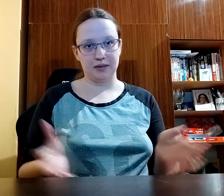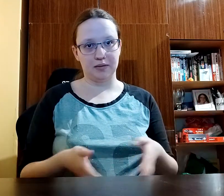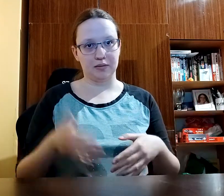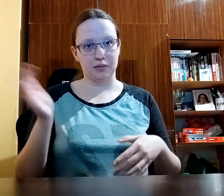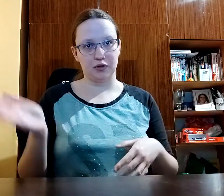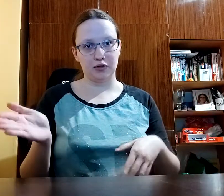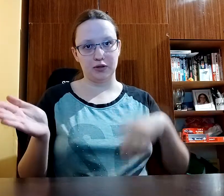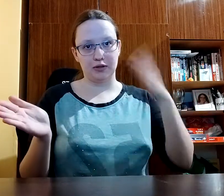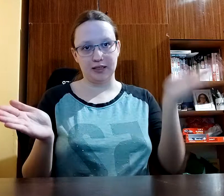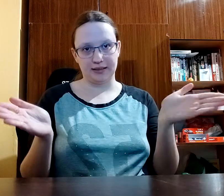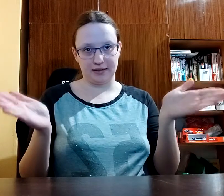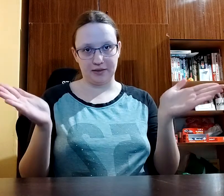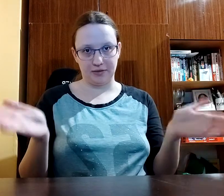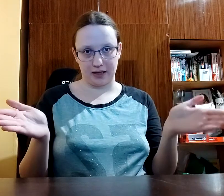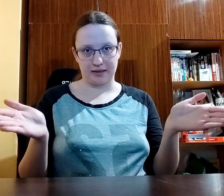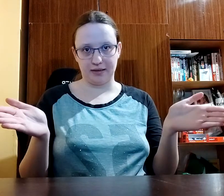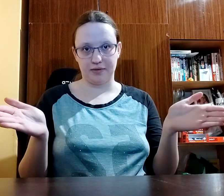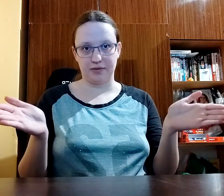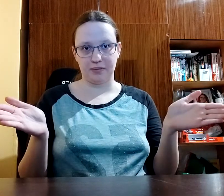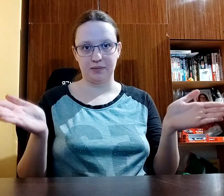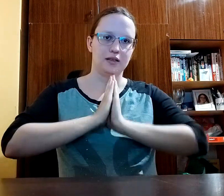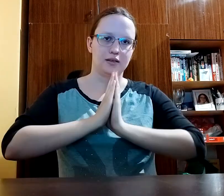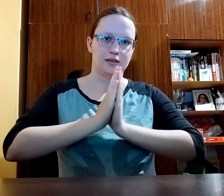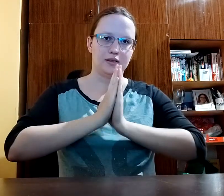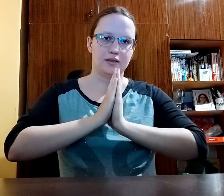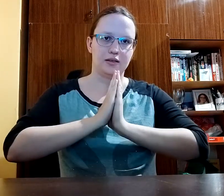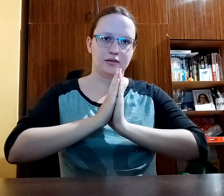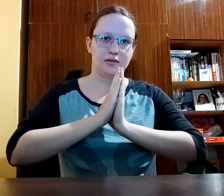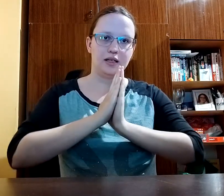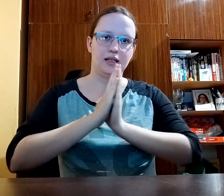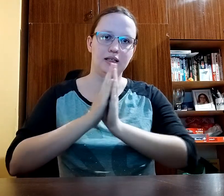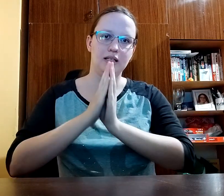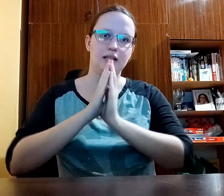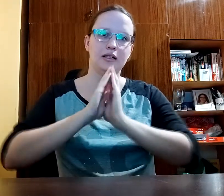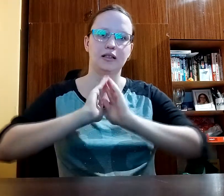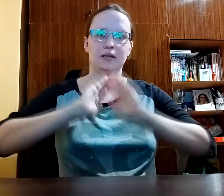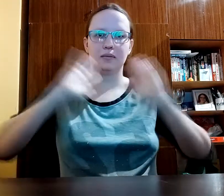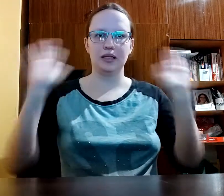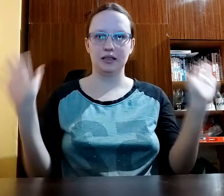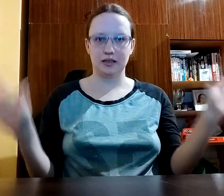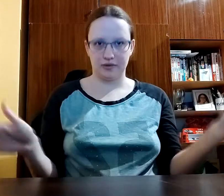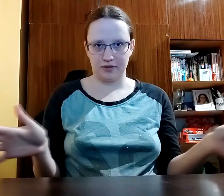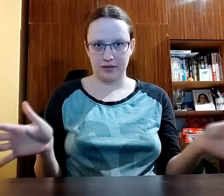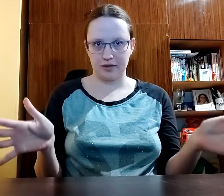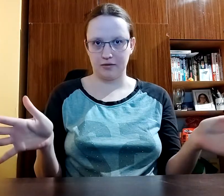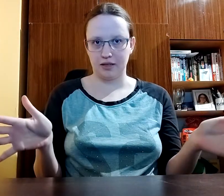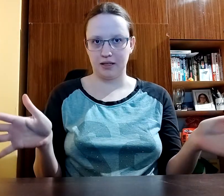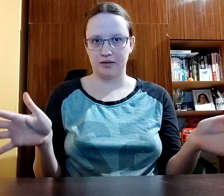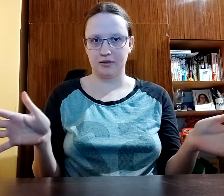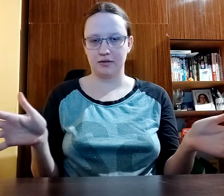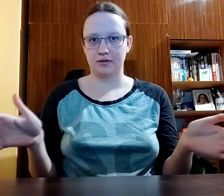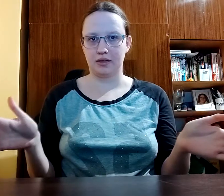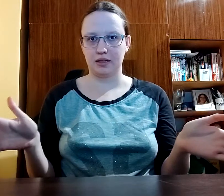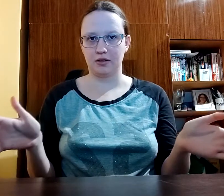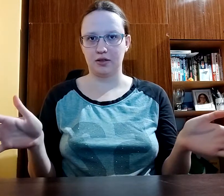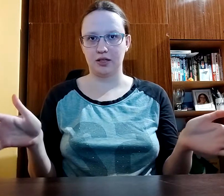more or less effective so there are like many different ways to encourage